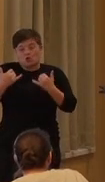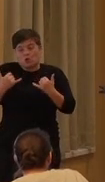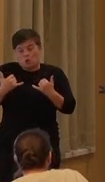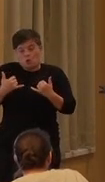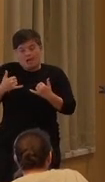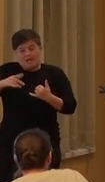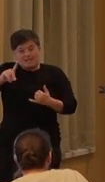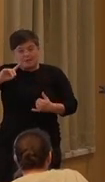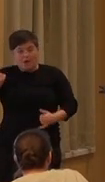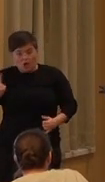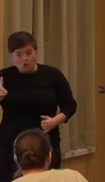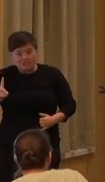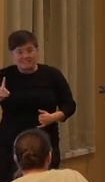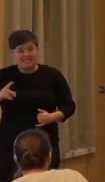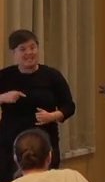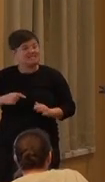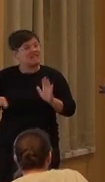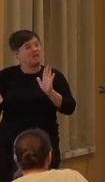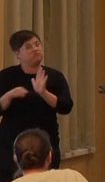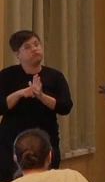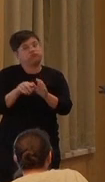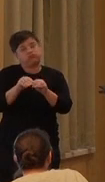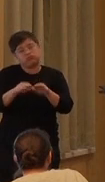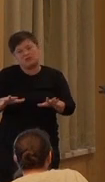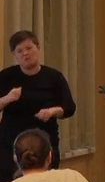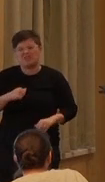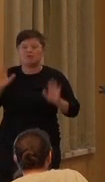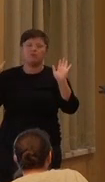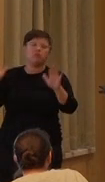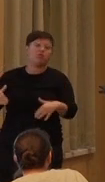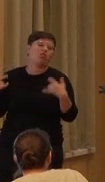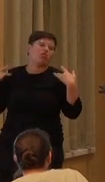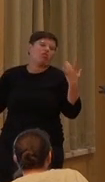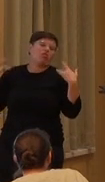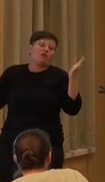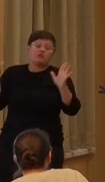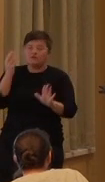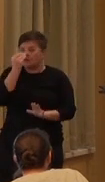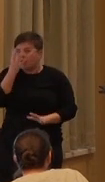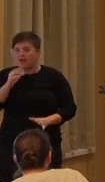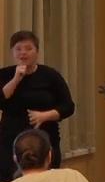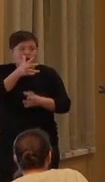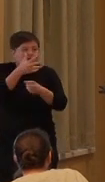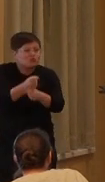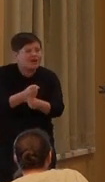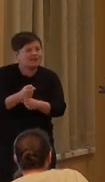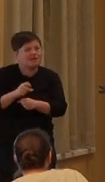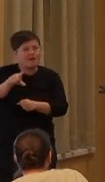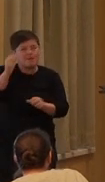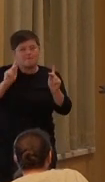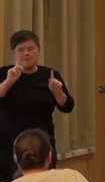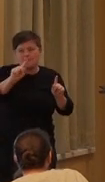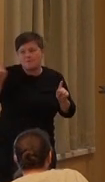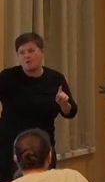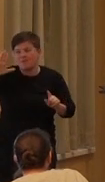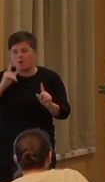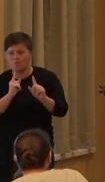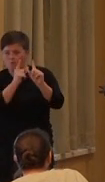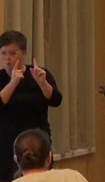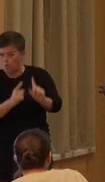by apathy about social problems, distrust of the motives of others, civic disengagement,